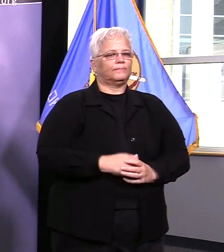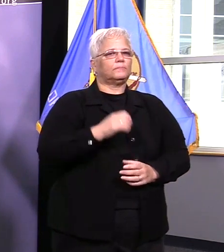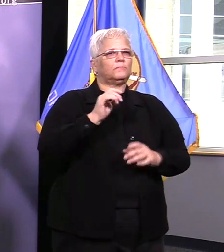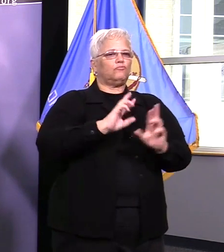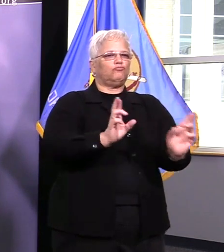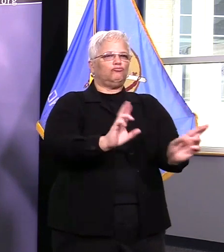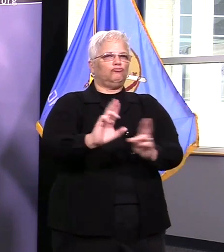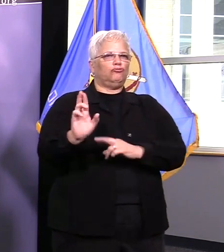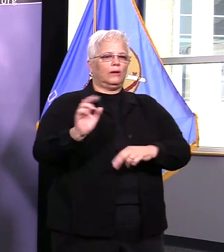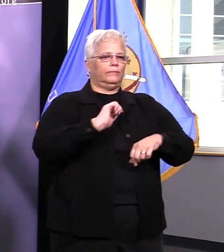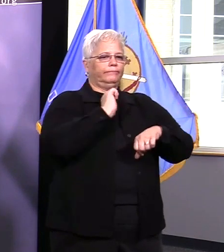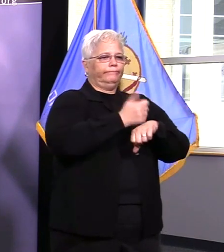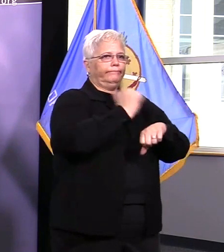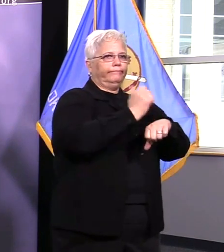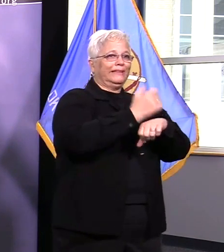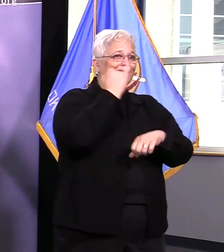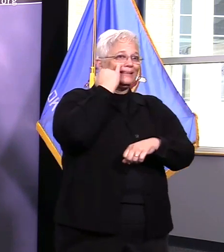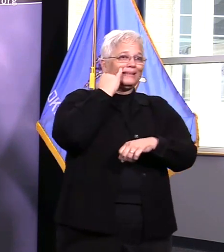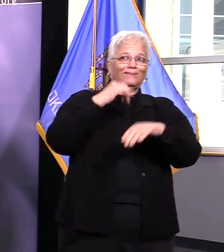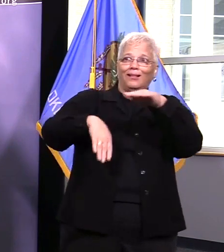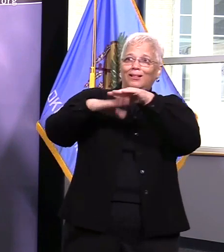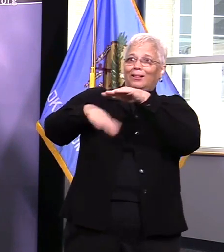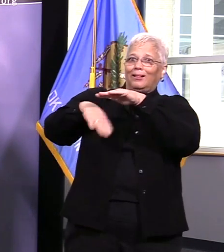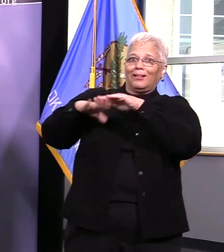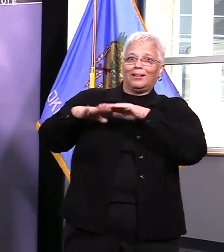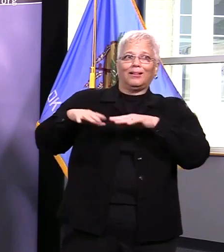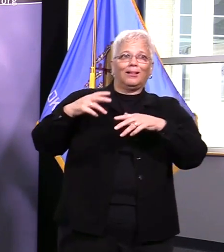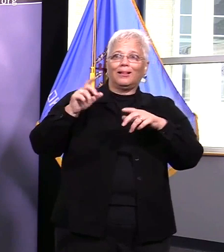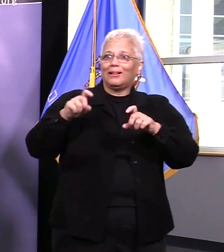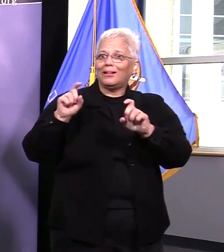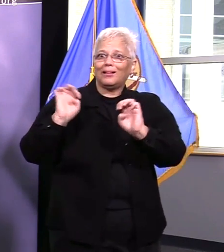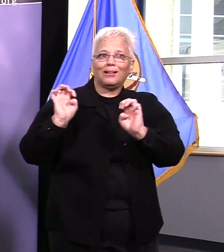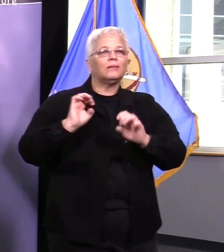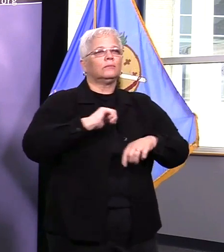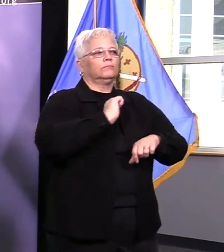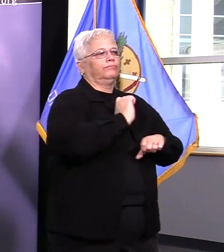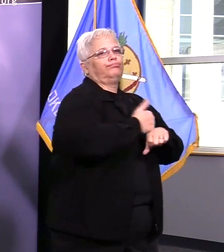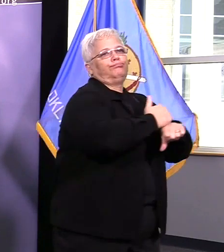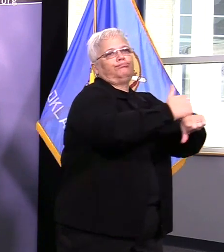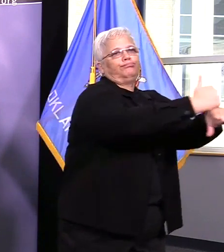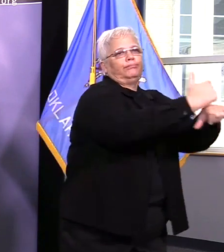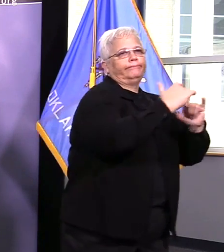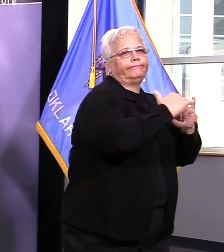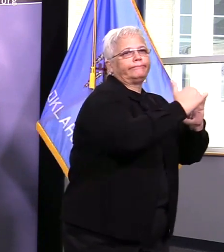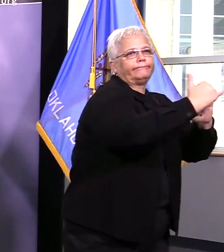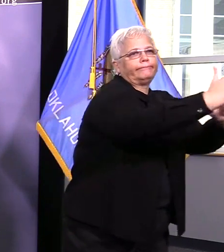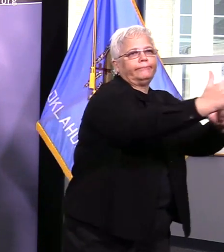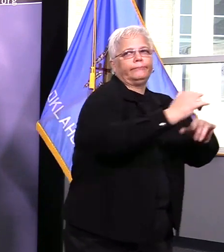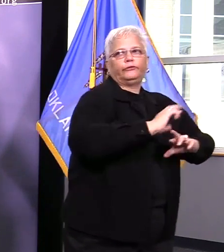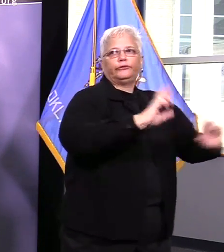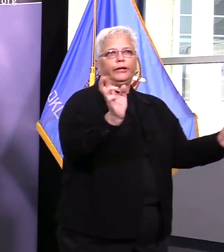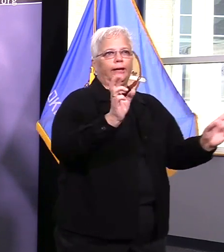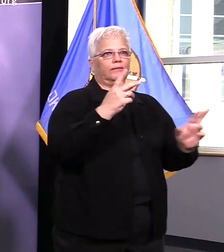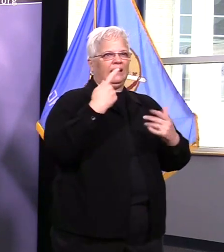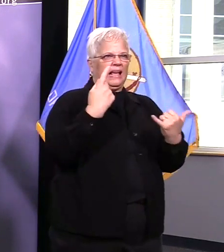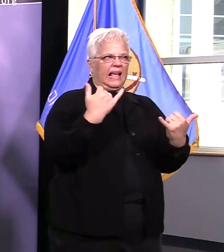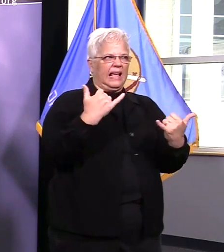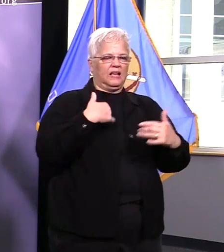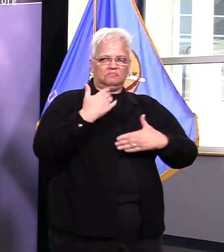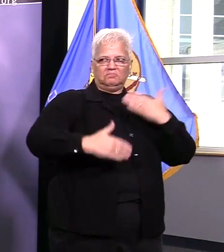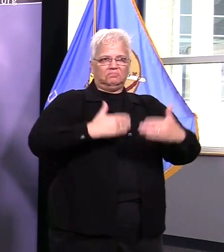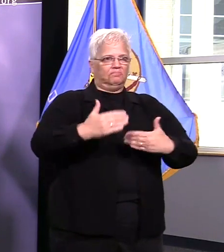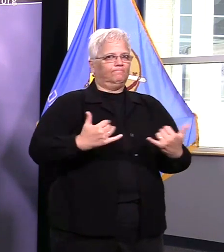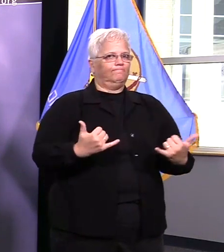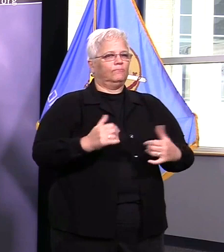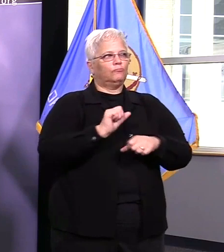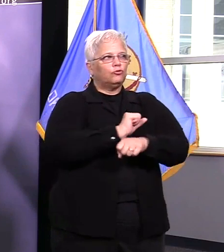to dr dart spoke on models that they use to determine potential rates of spread we utilize these models to